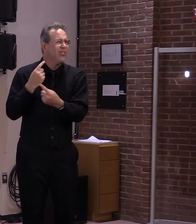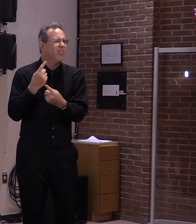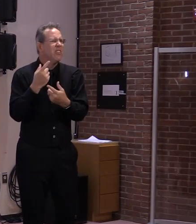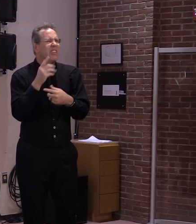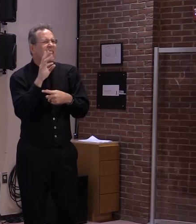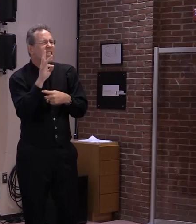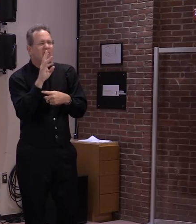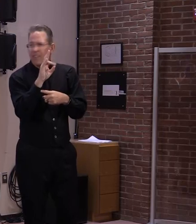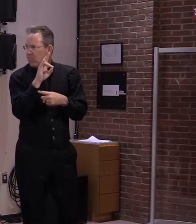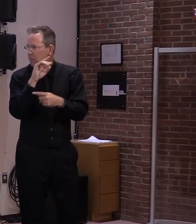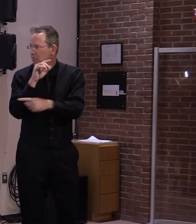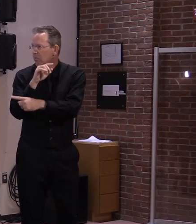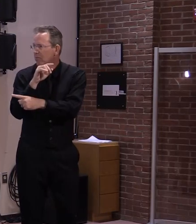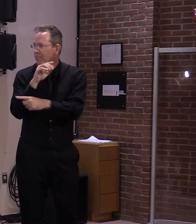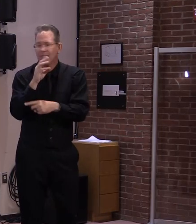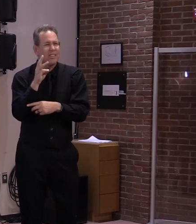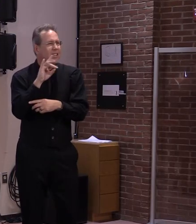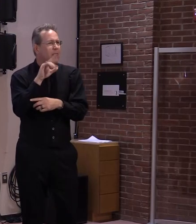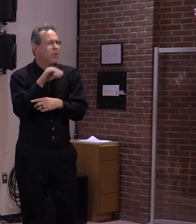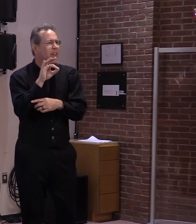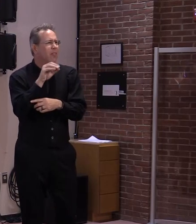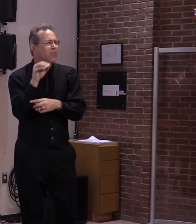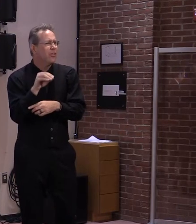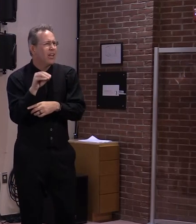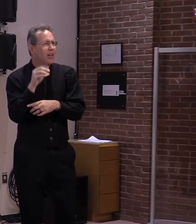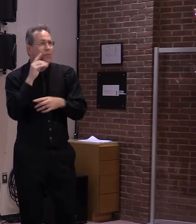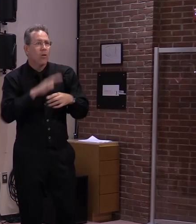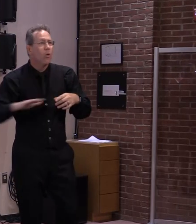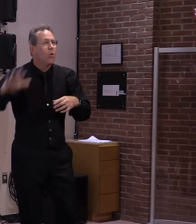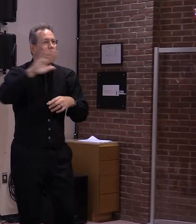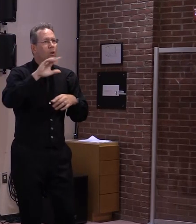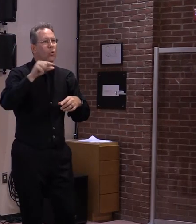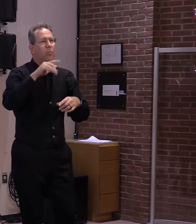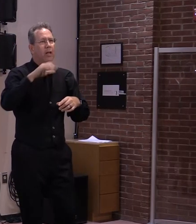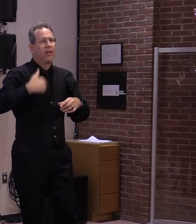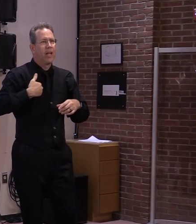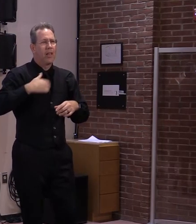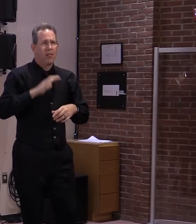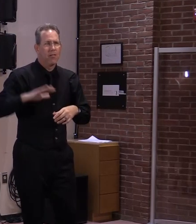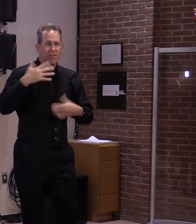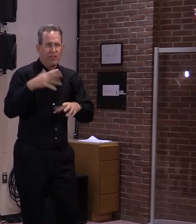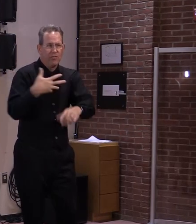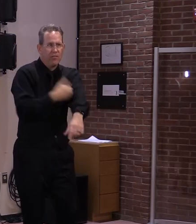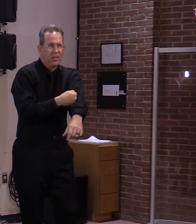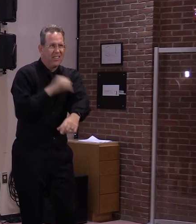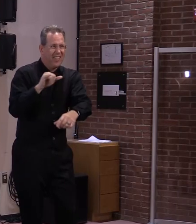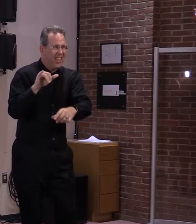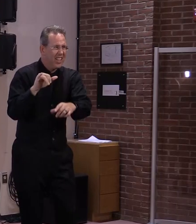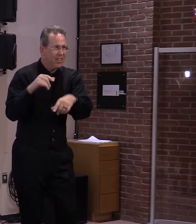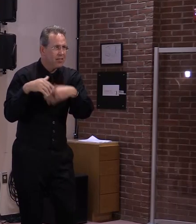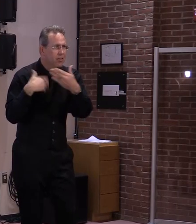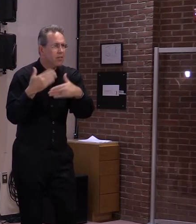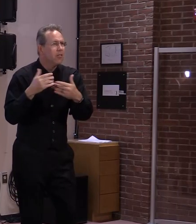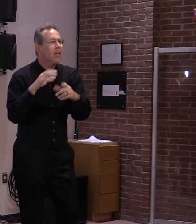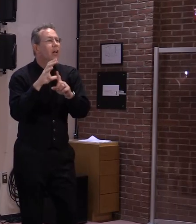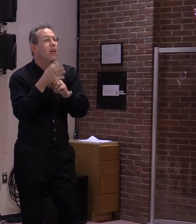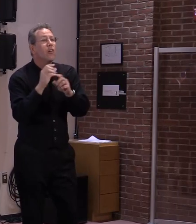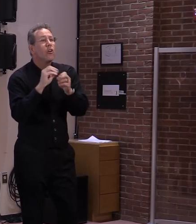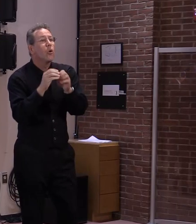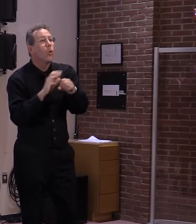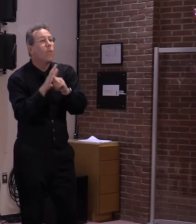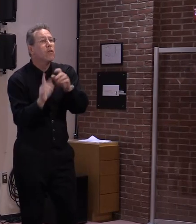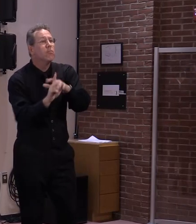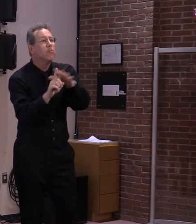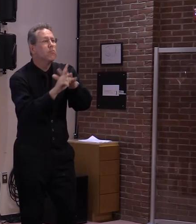% of its total population having started vaccination and its cases have also dramatically decreased over the past few